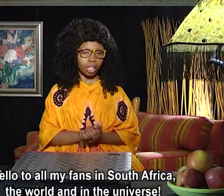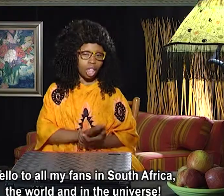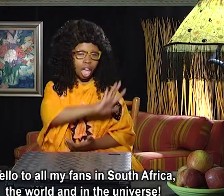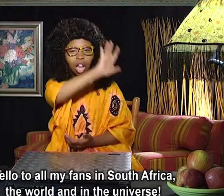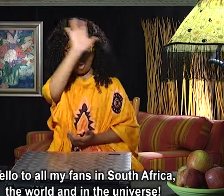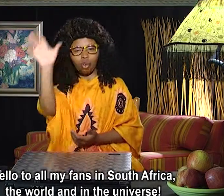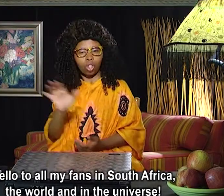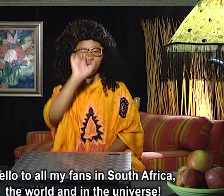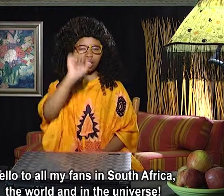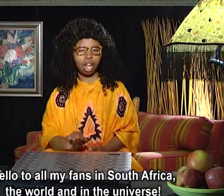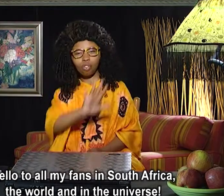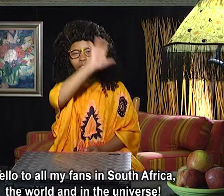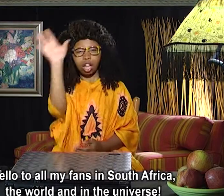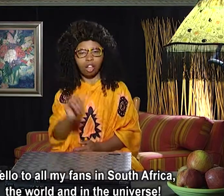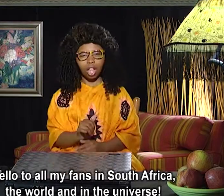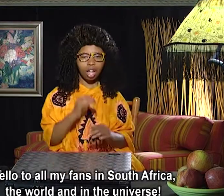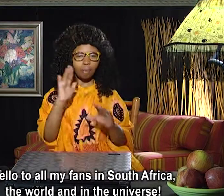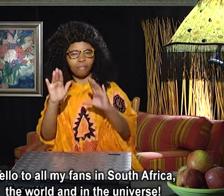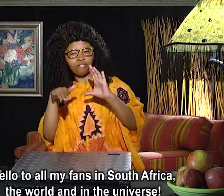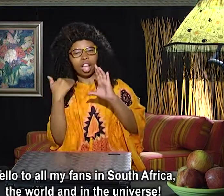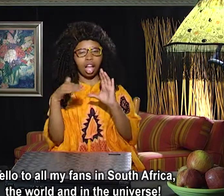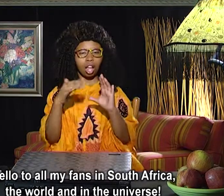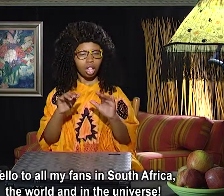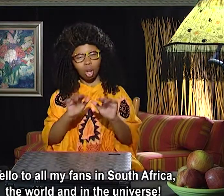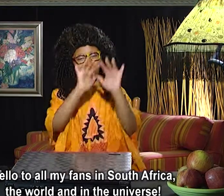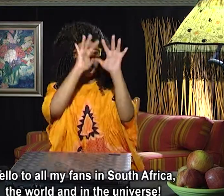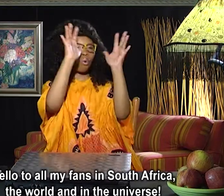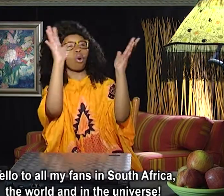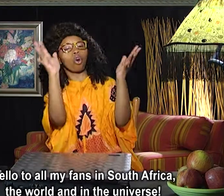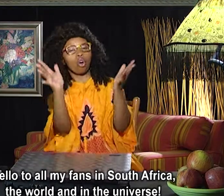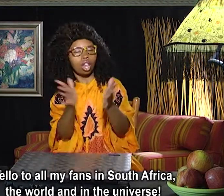Hello to all my fans in South Africa, the world, and in the universe.